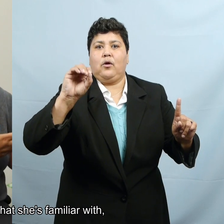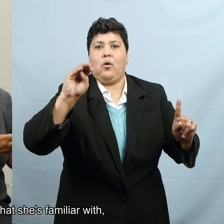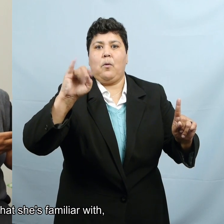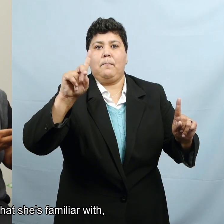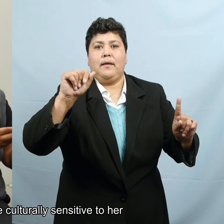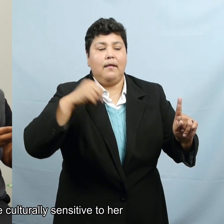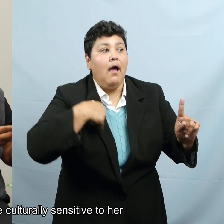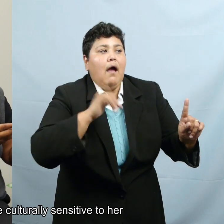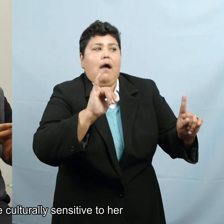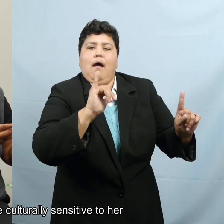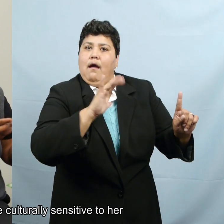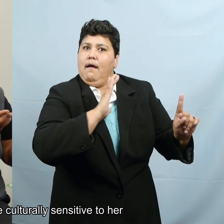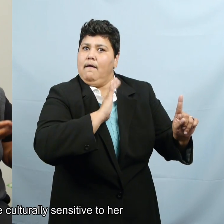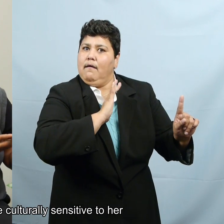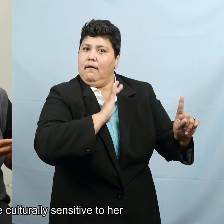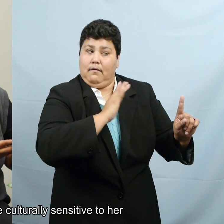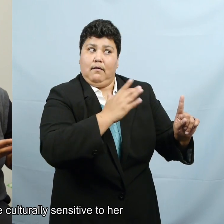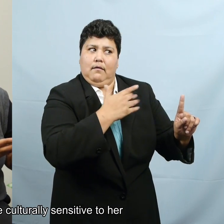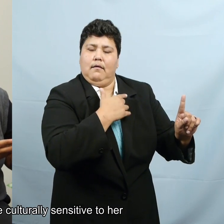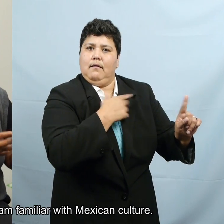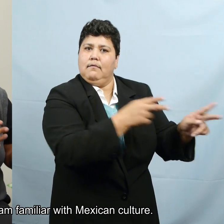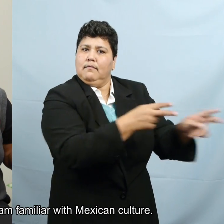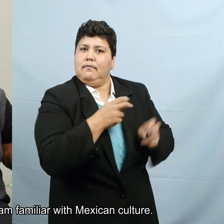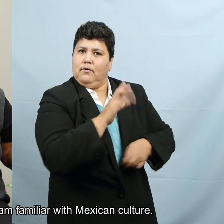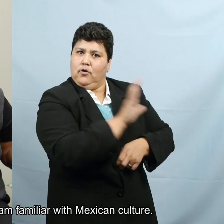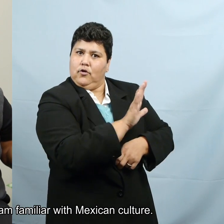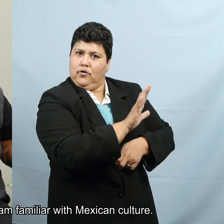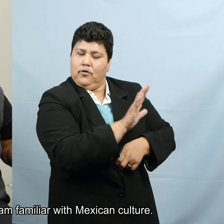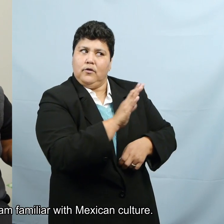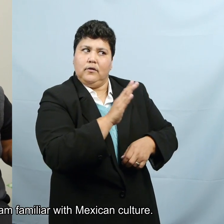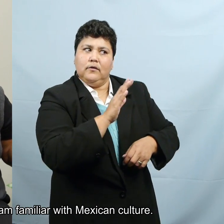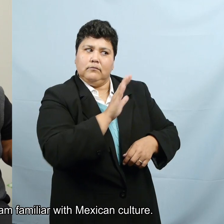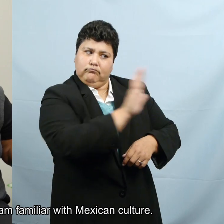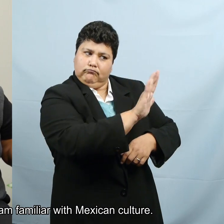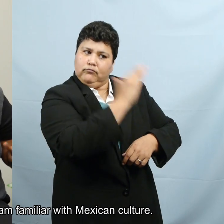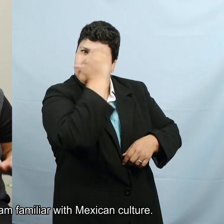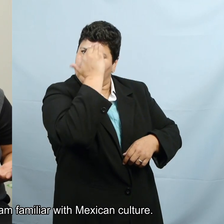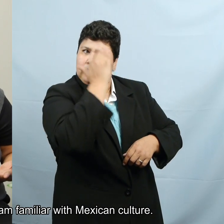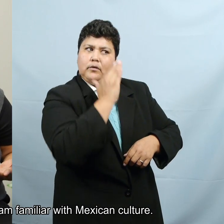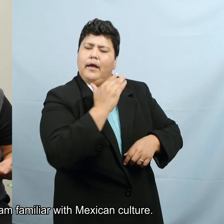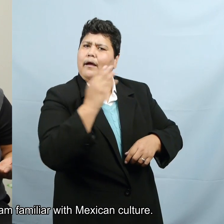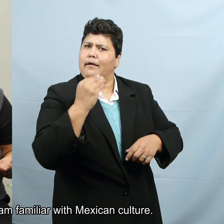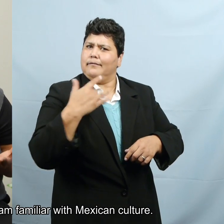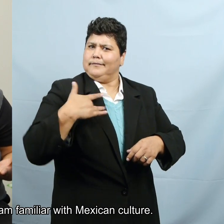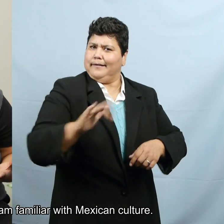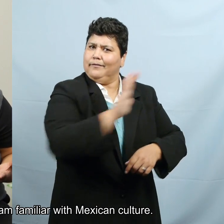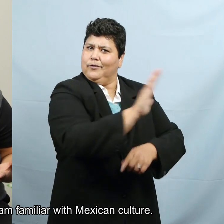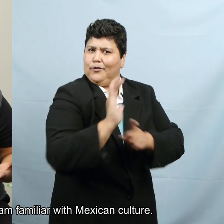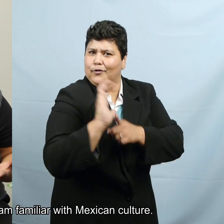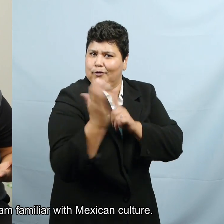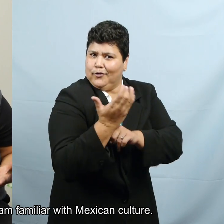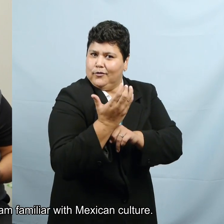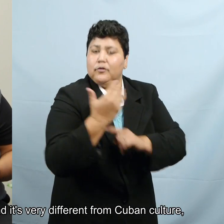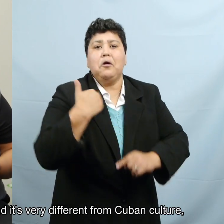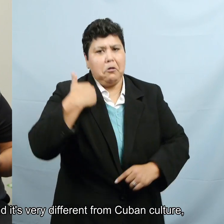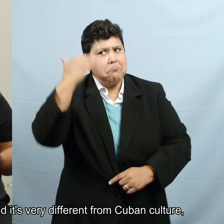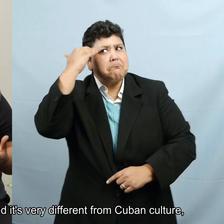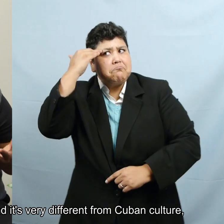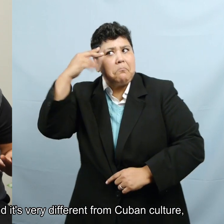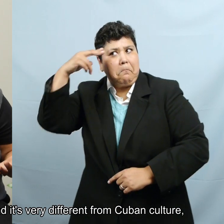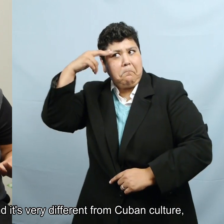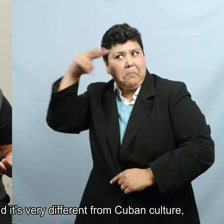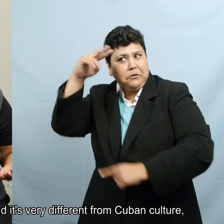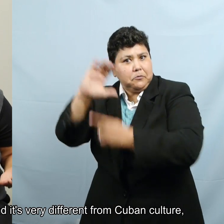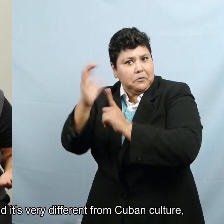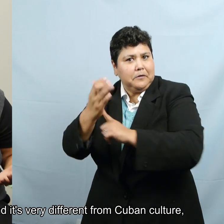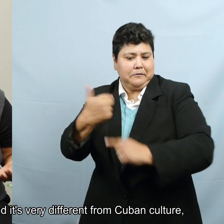she's familiar with, to be culturally sensitive to her because, um, uh, I, I am familiar with Mexican culture. I